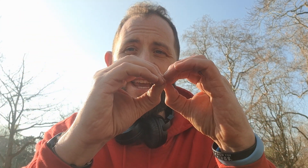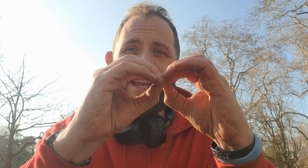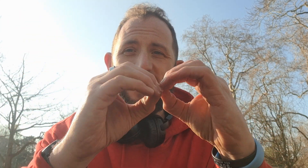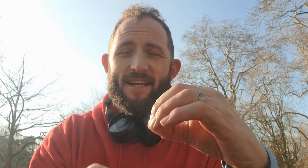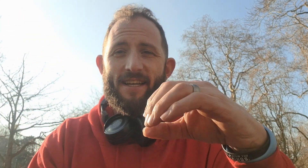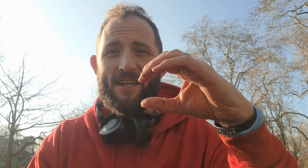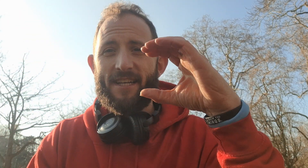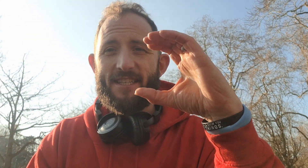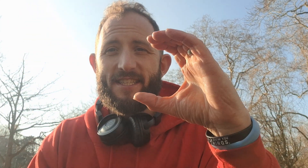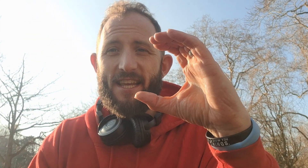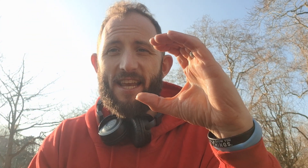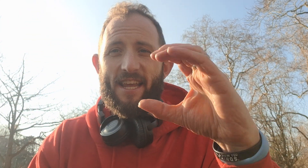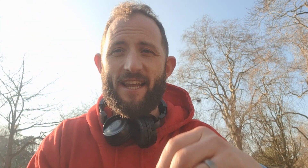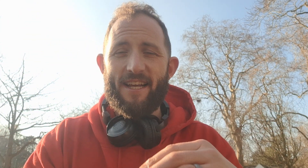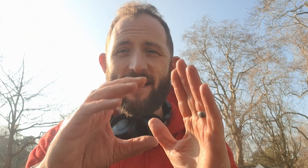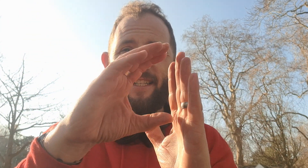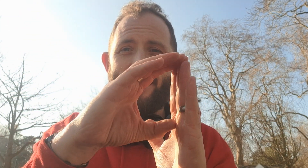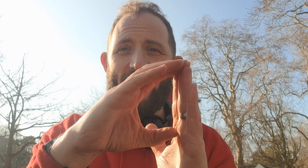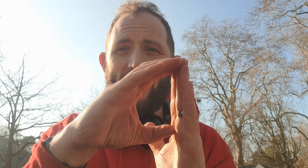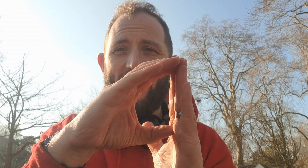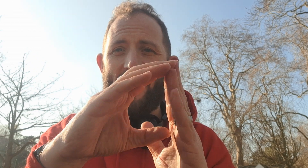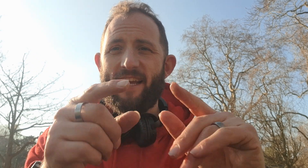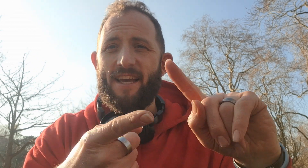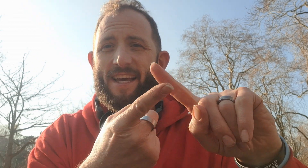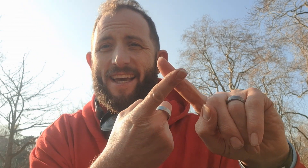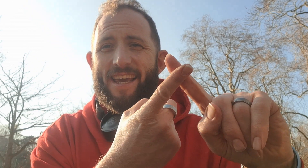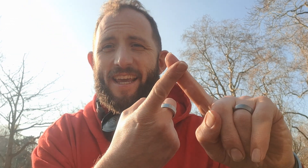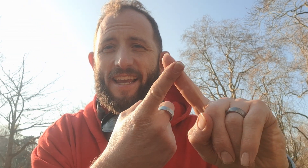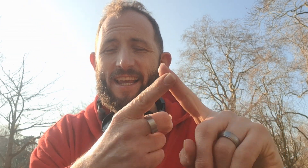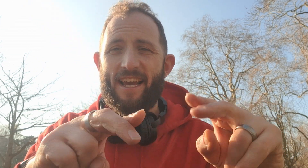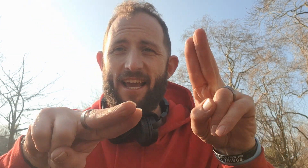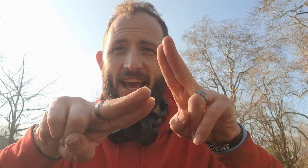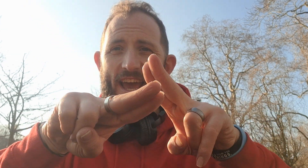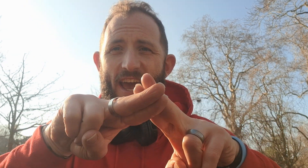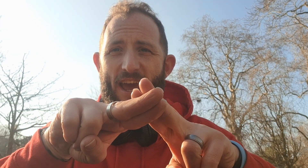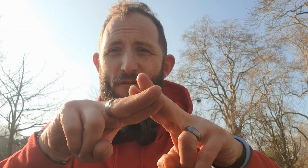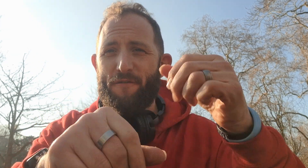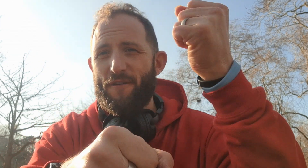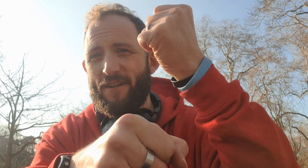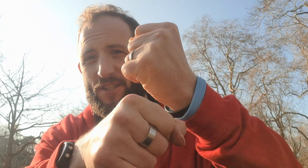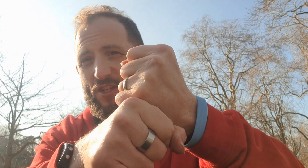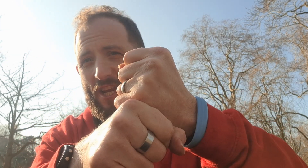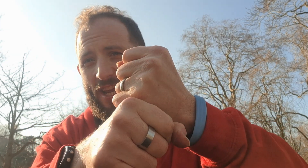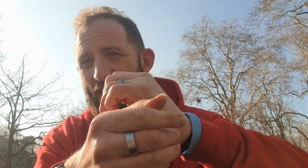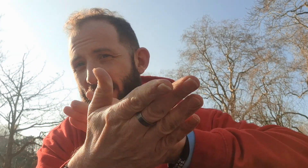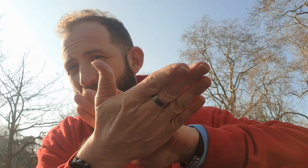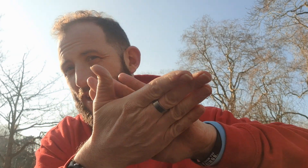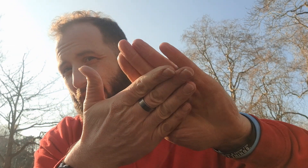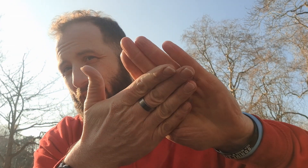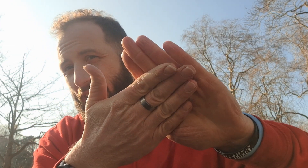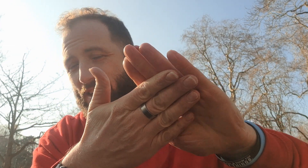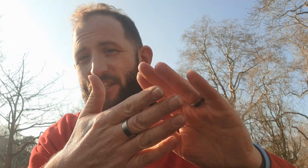C D E F G H